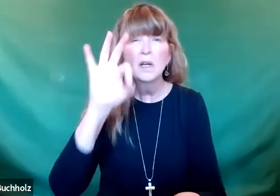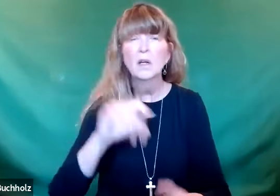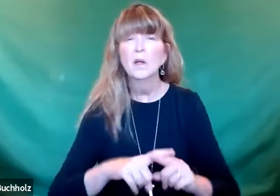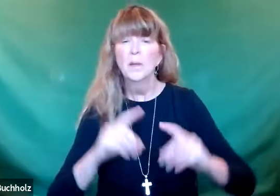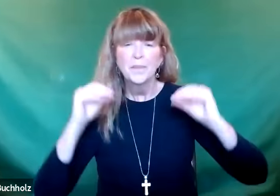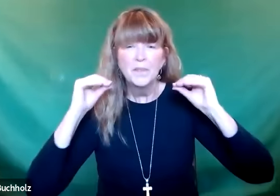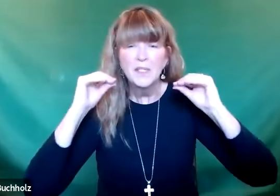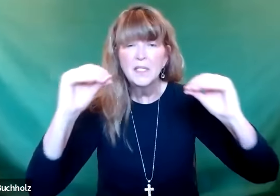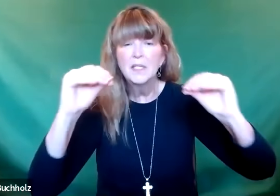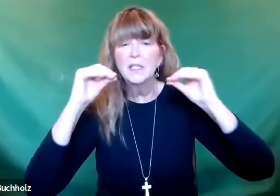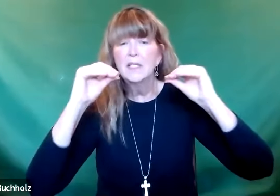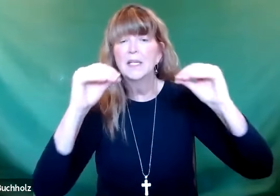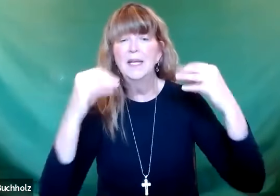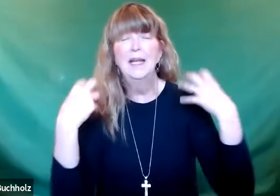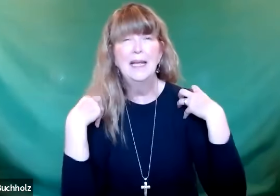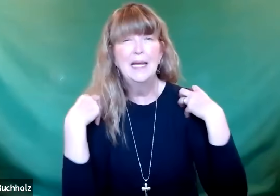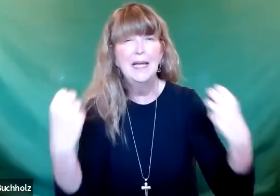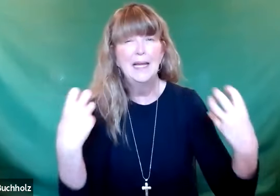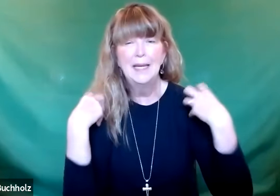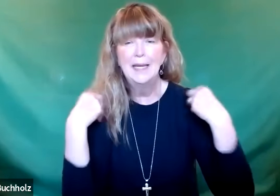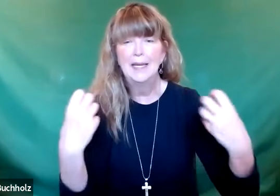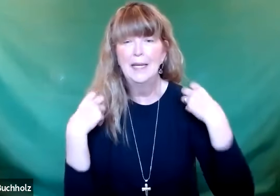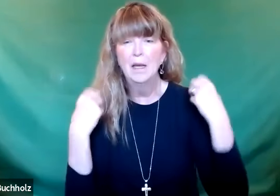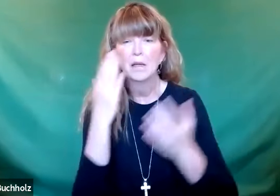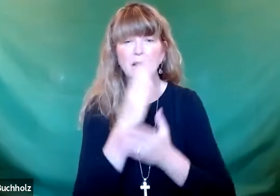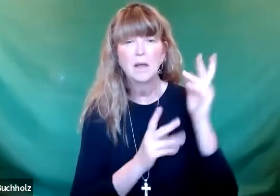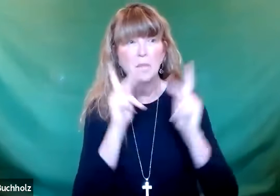Jesus had been preaching and teaching and healing.